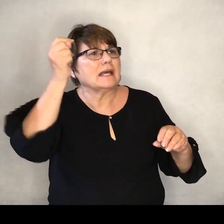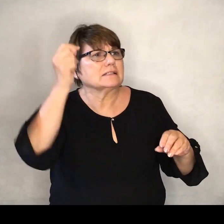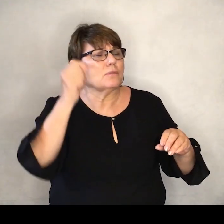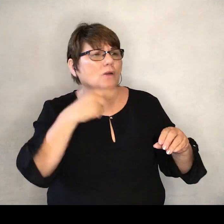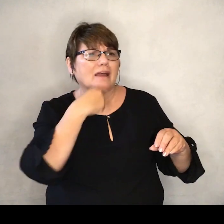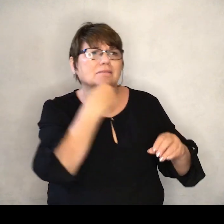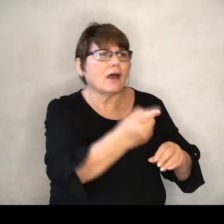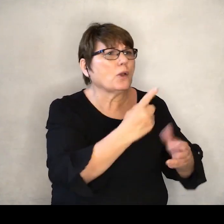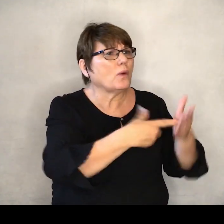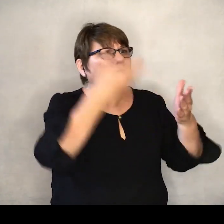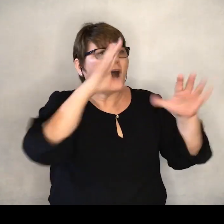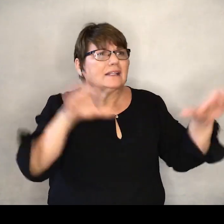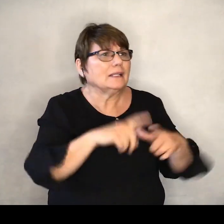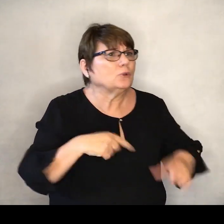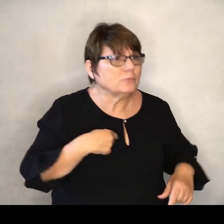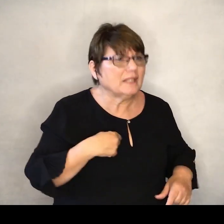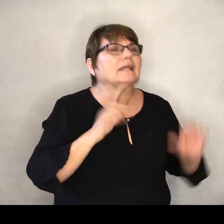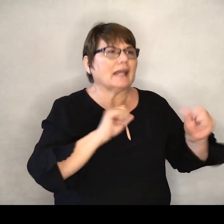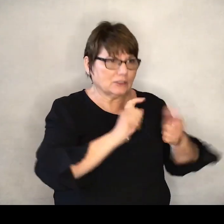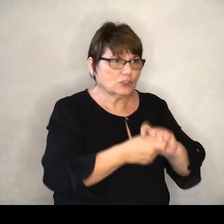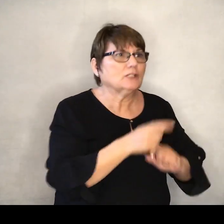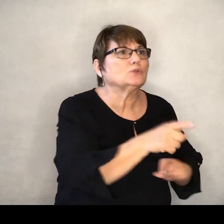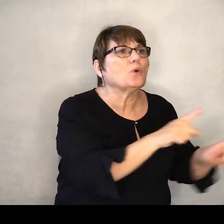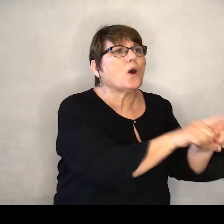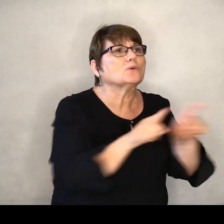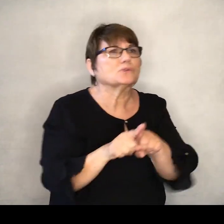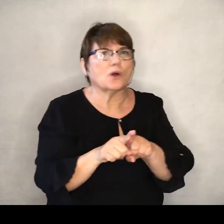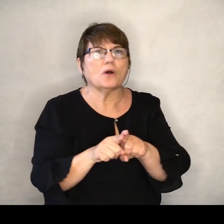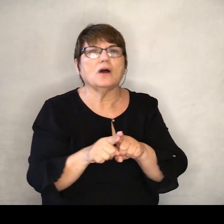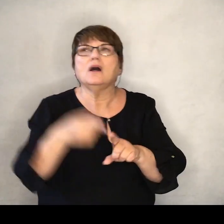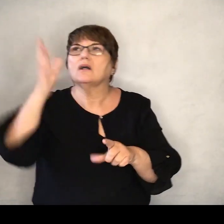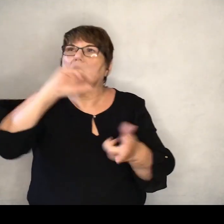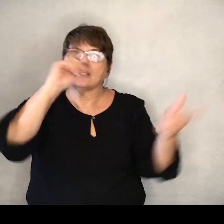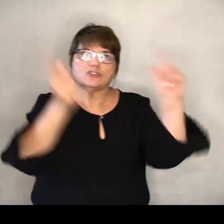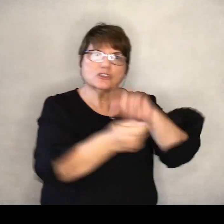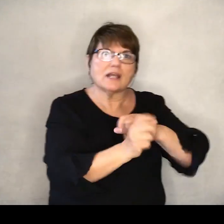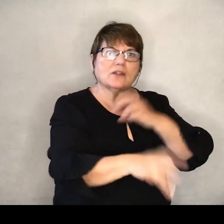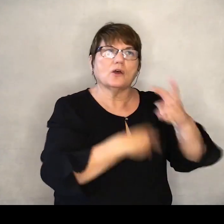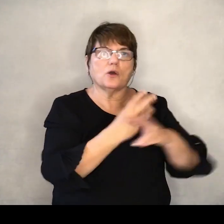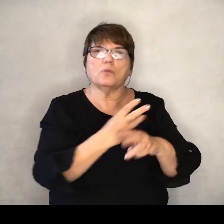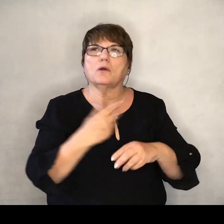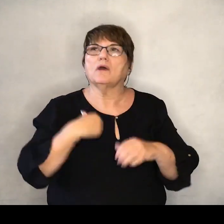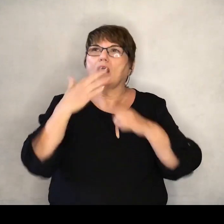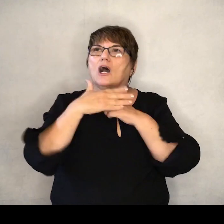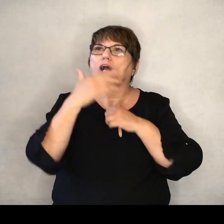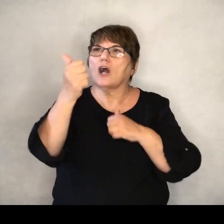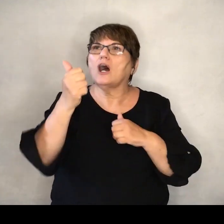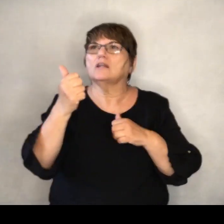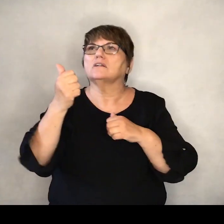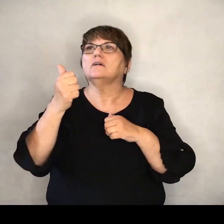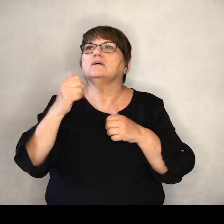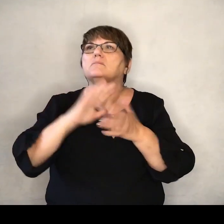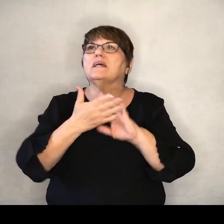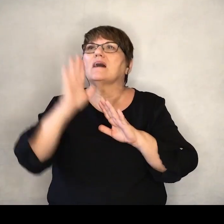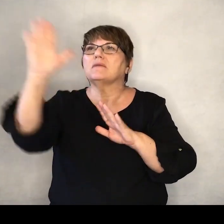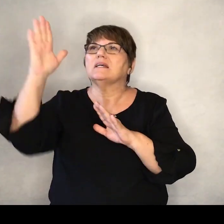God is changing the world. And we are called to be his ambassadors of that change.